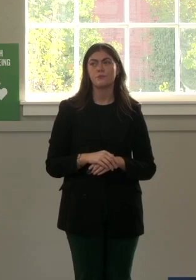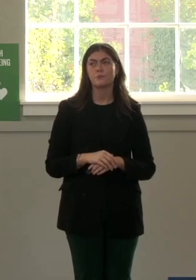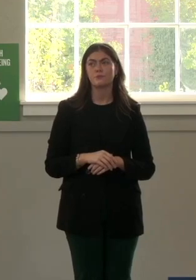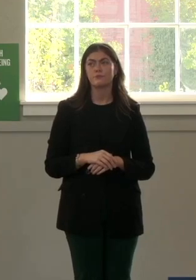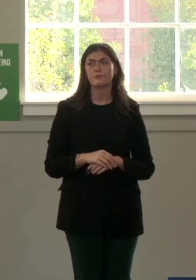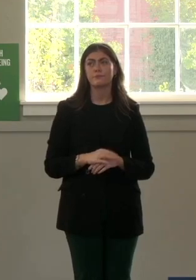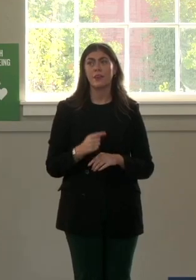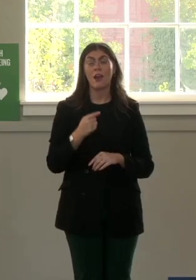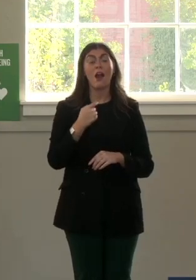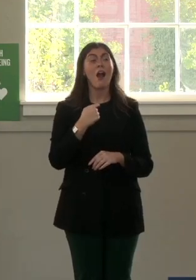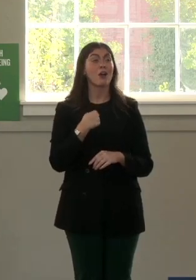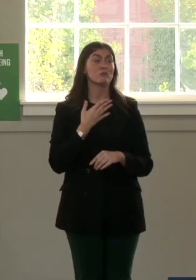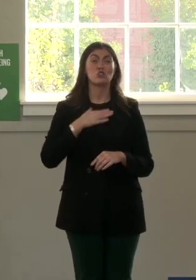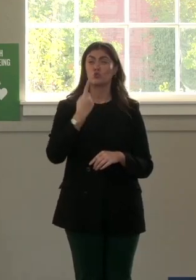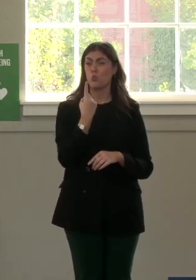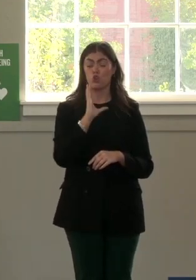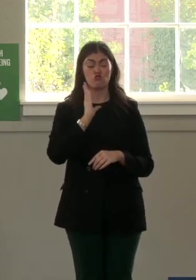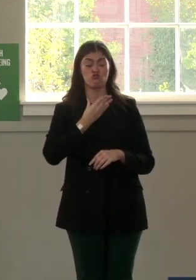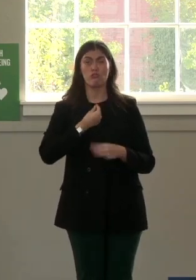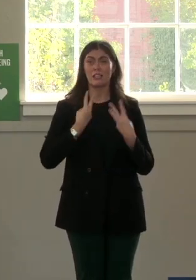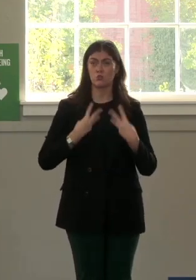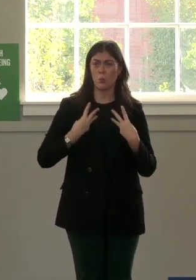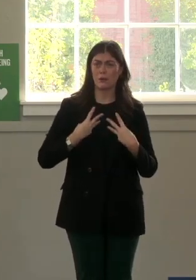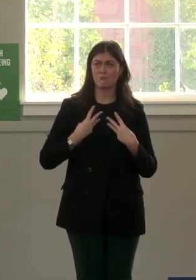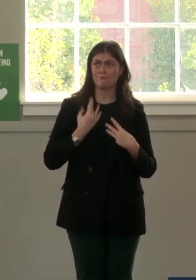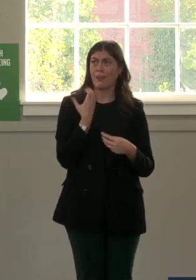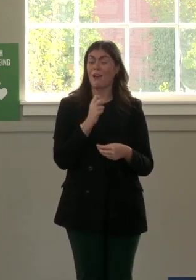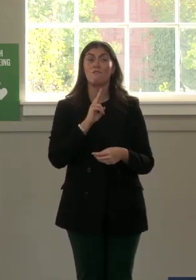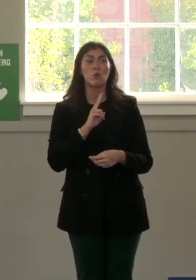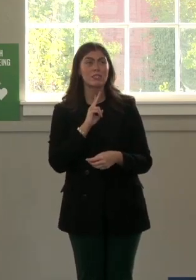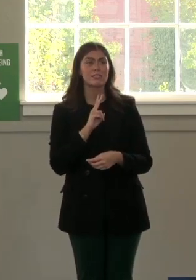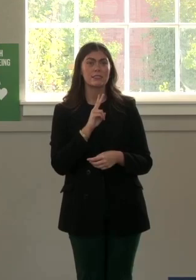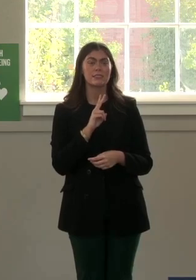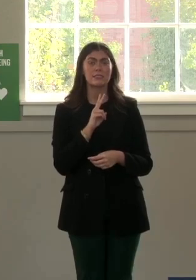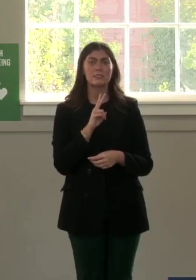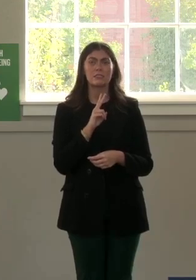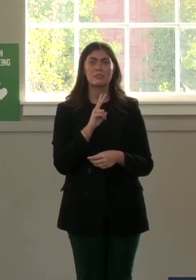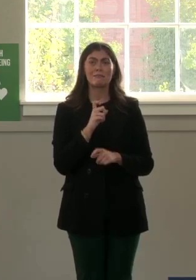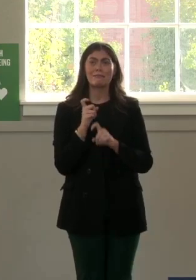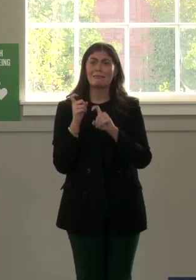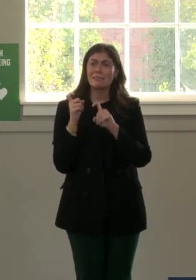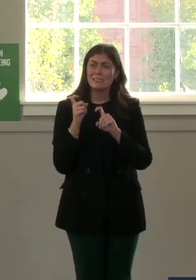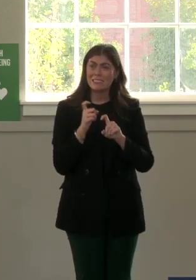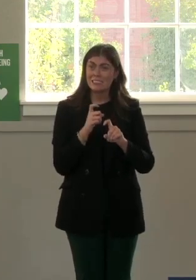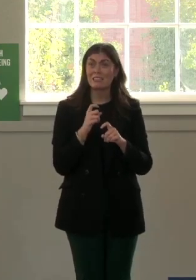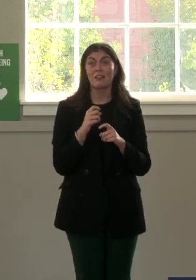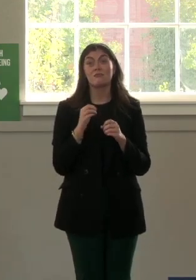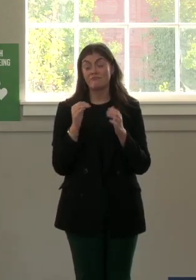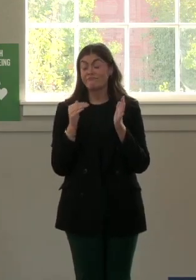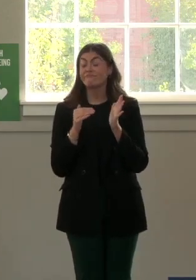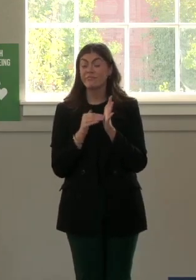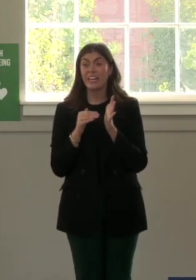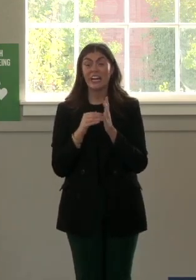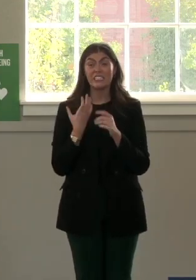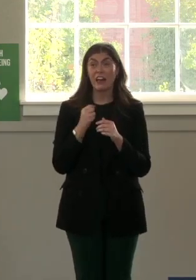I'm one trans woman with a voice. I still get that kind of shunned a little bit. Even within my